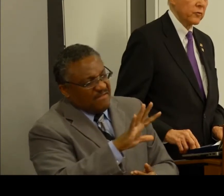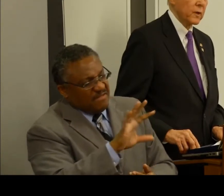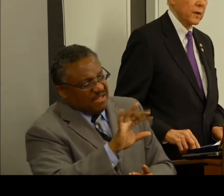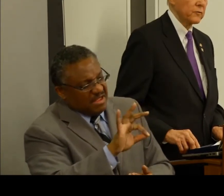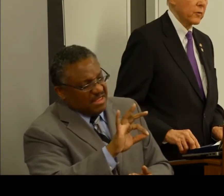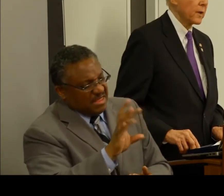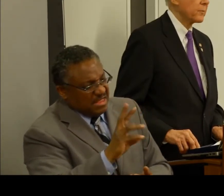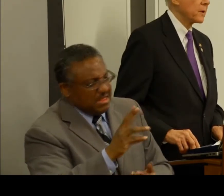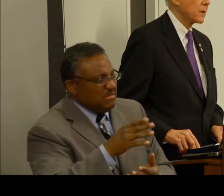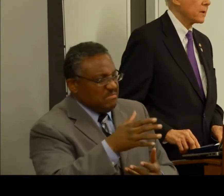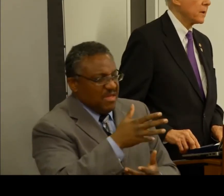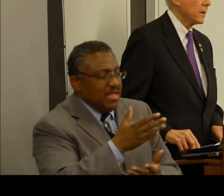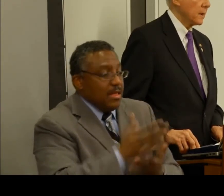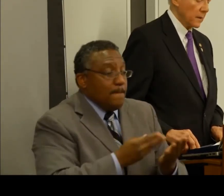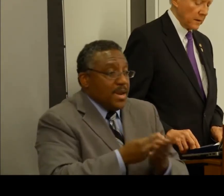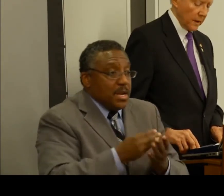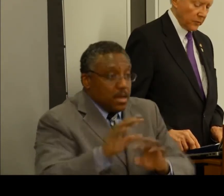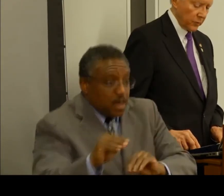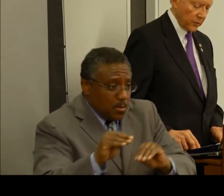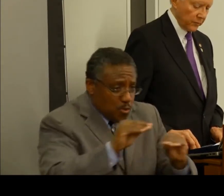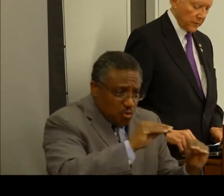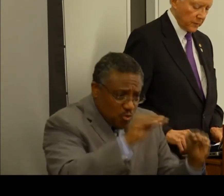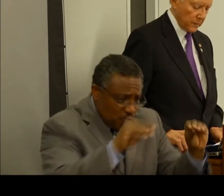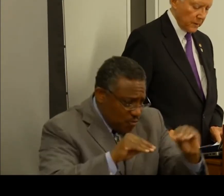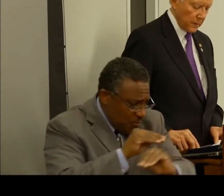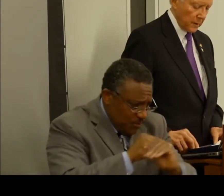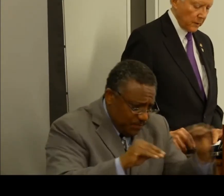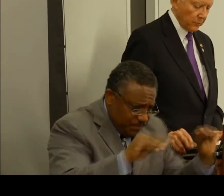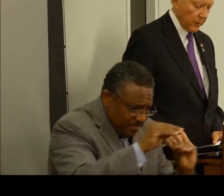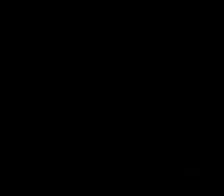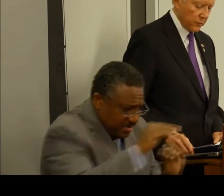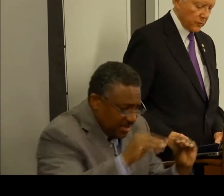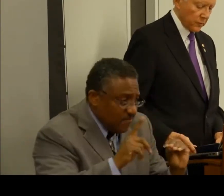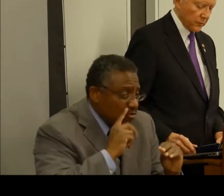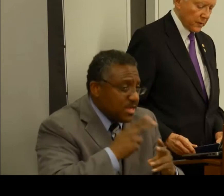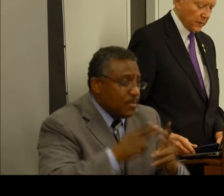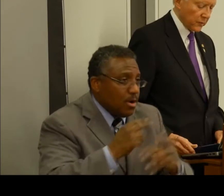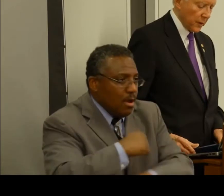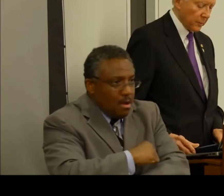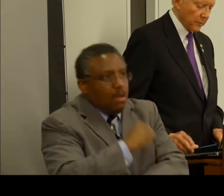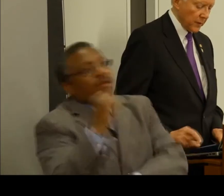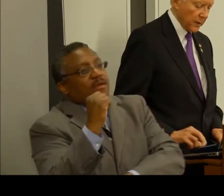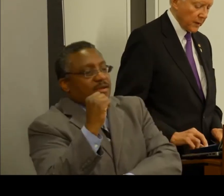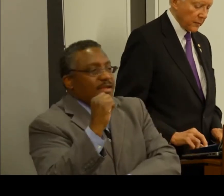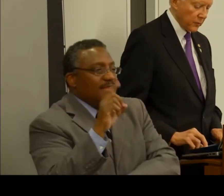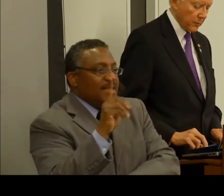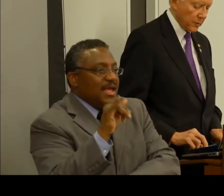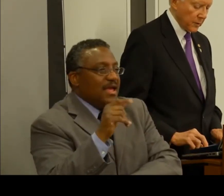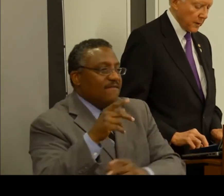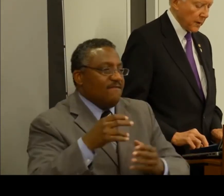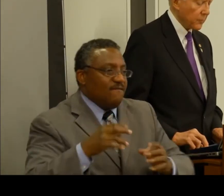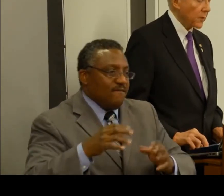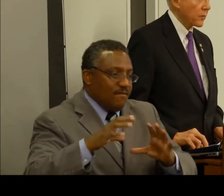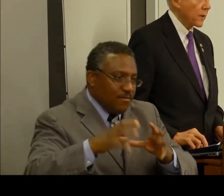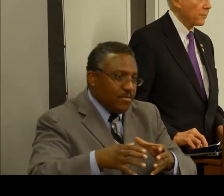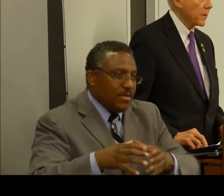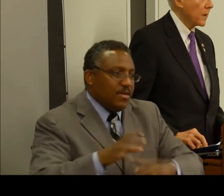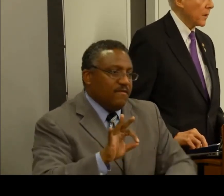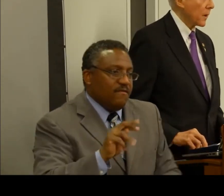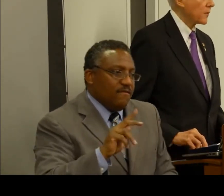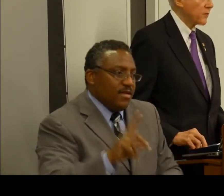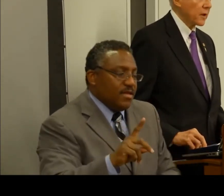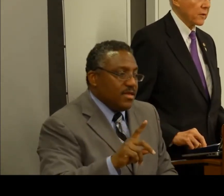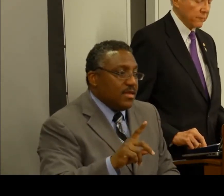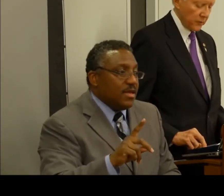temporarily shore up the DI Trust Fund and pledged to use the next couple of decades to put the DI program